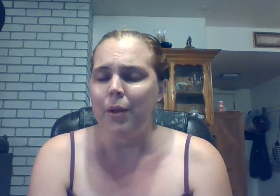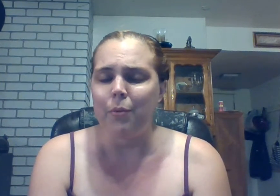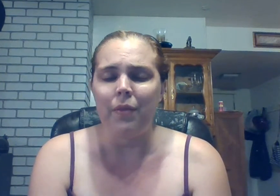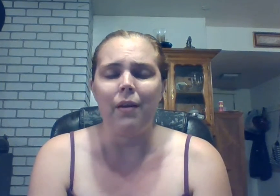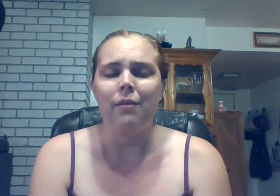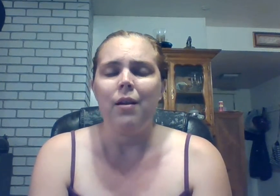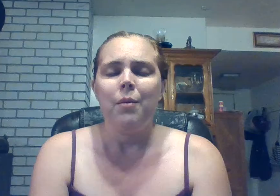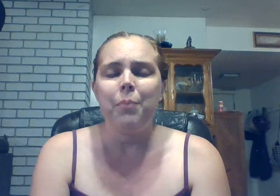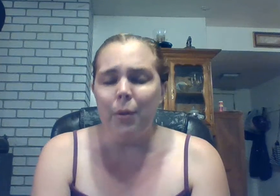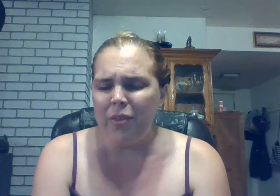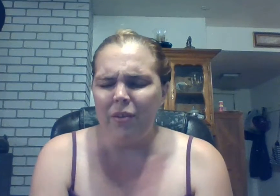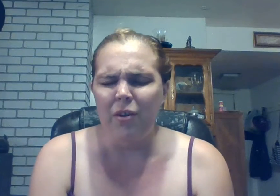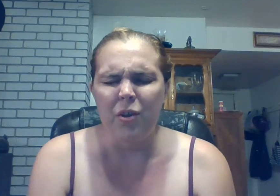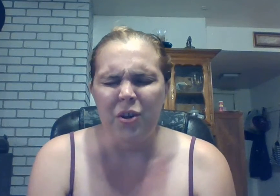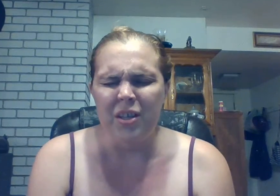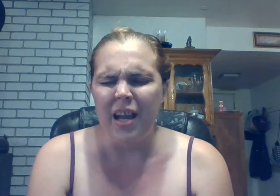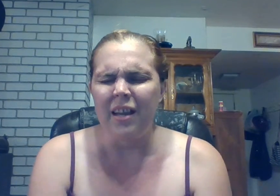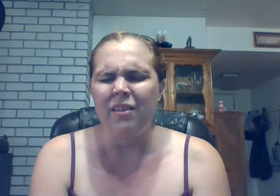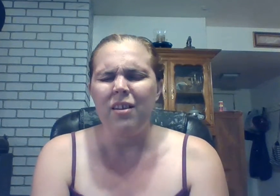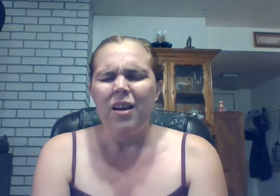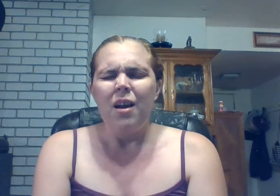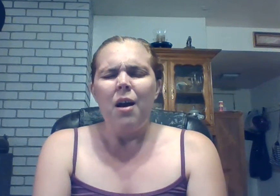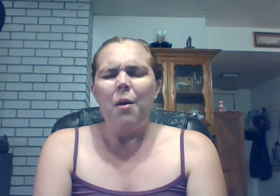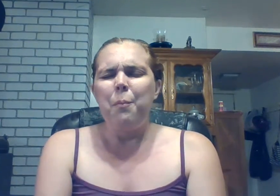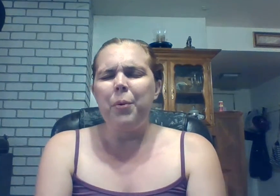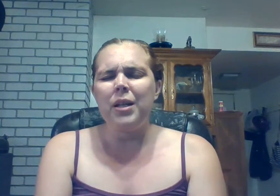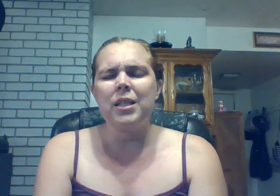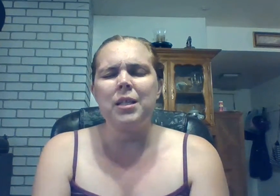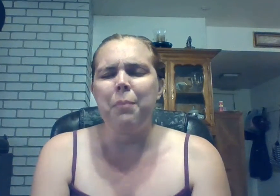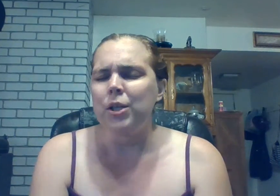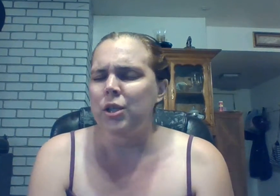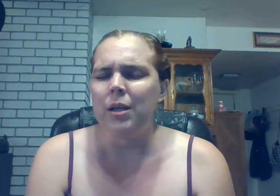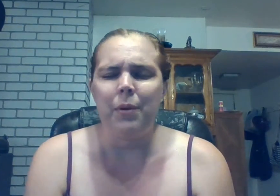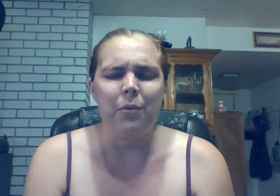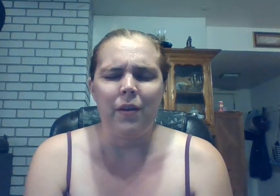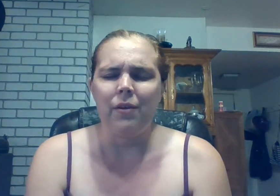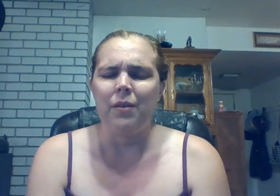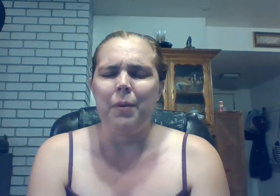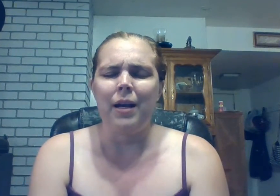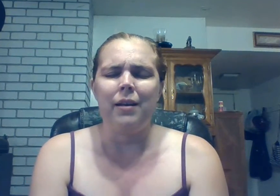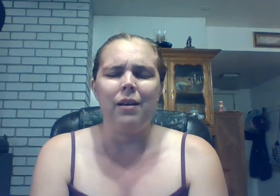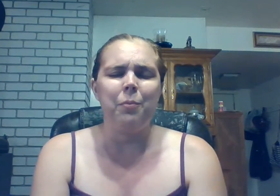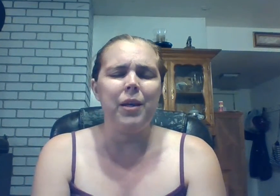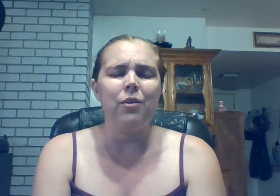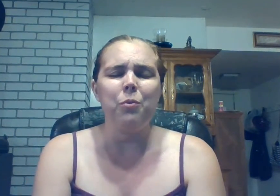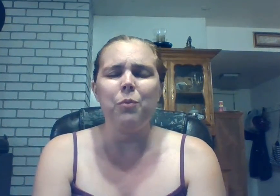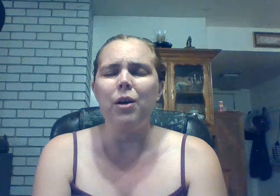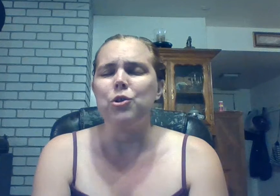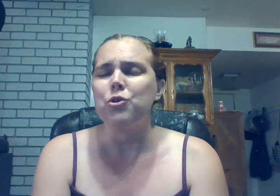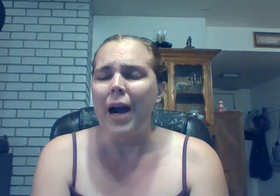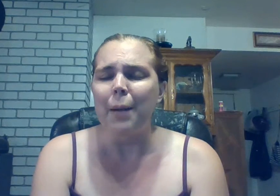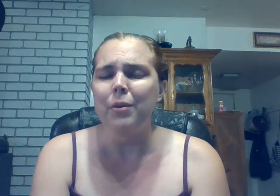be with us be with us on the good days but especially be with us on the bad days because when we are trapped